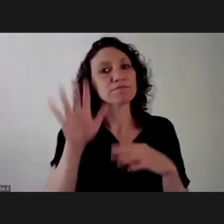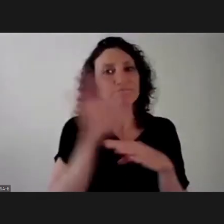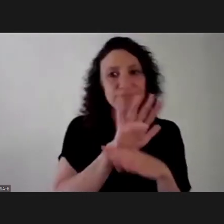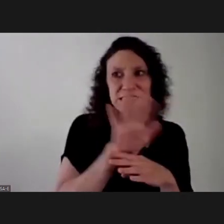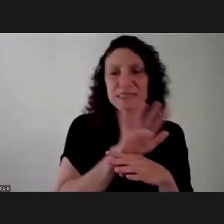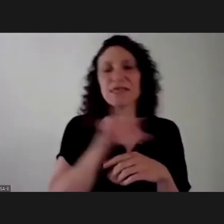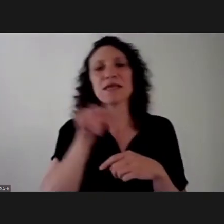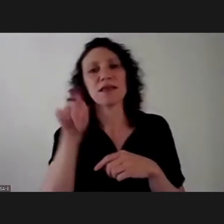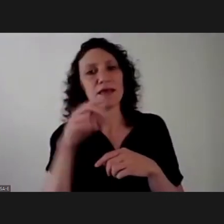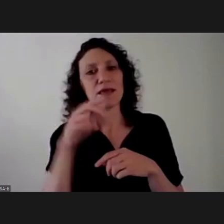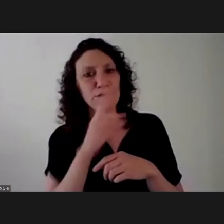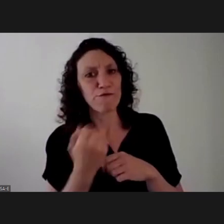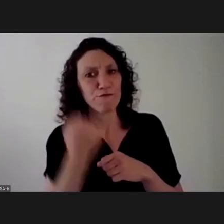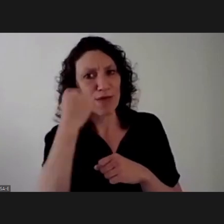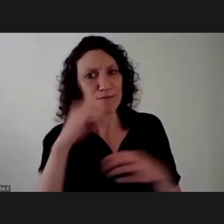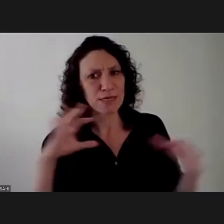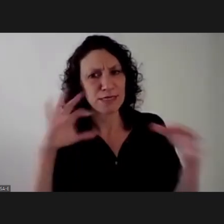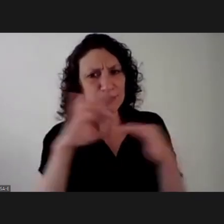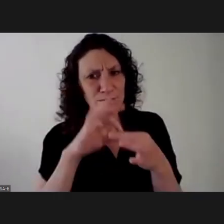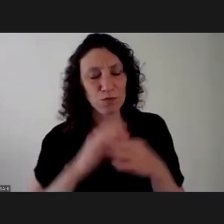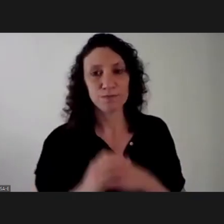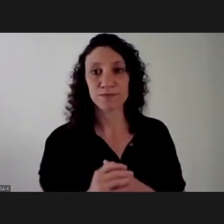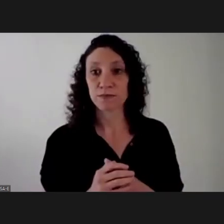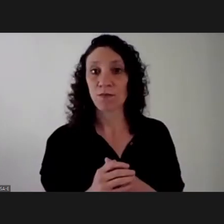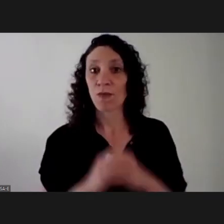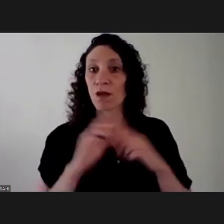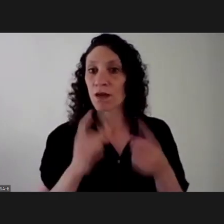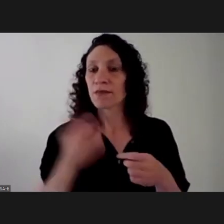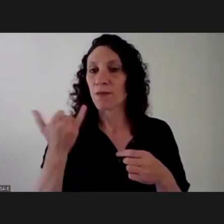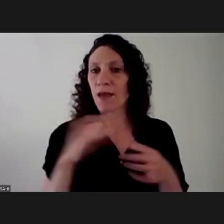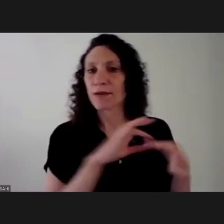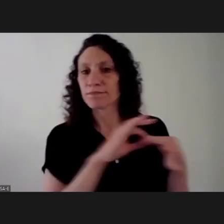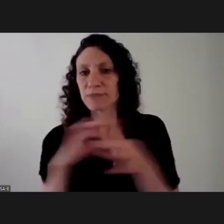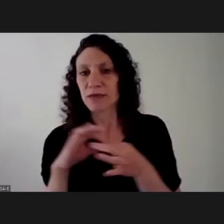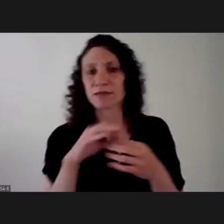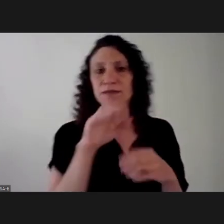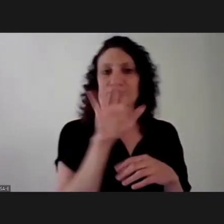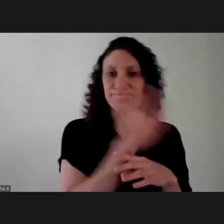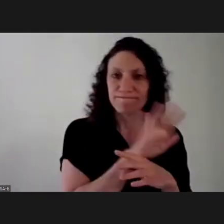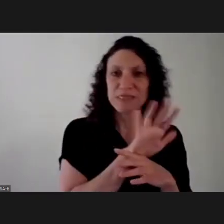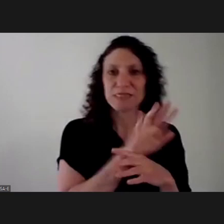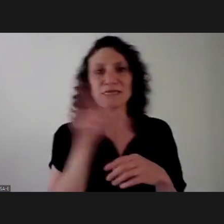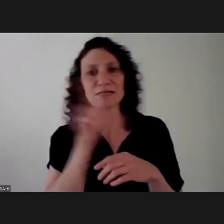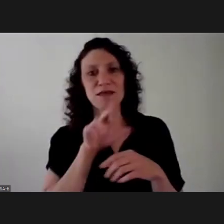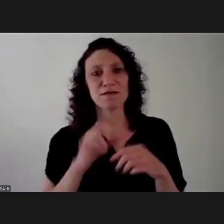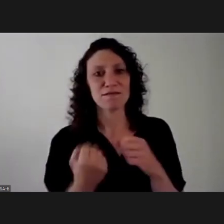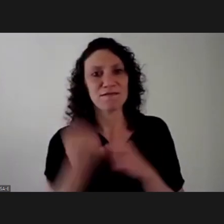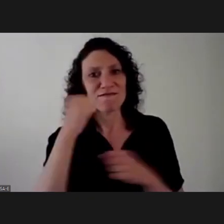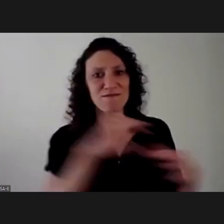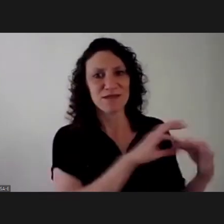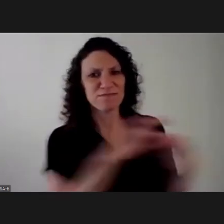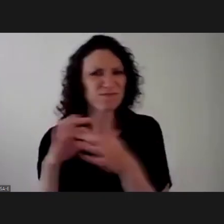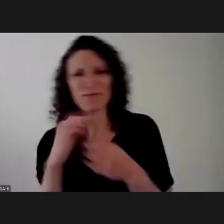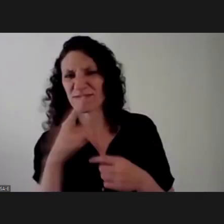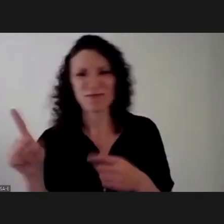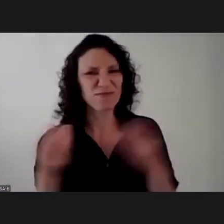cross-cut cinema and feminism and the relationship between cinema and feminism.